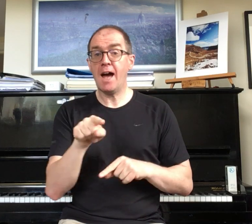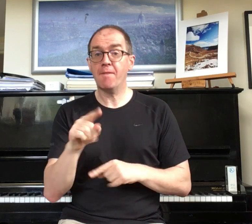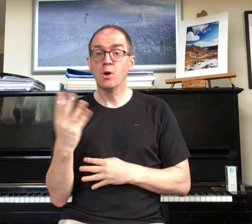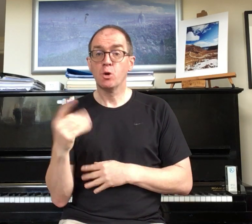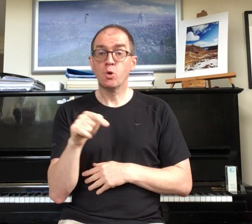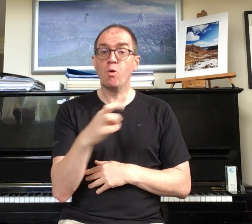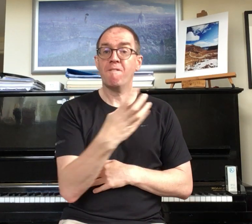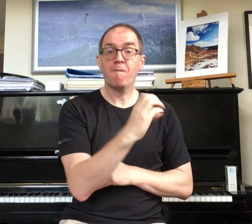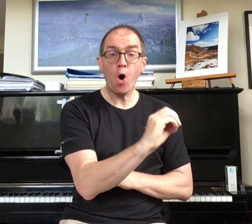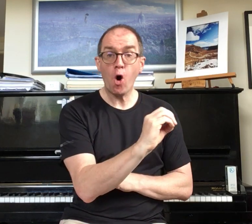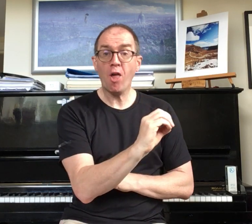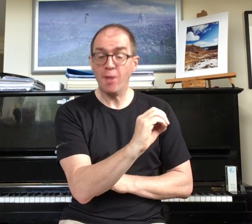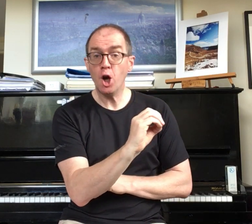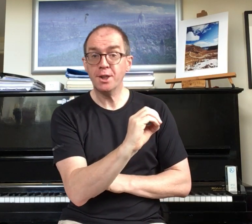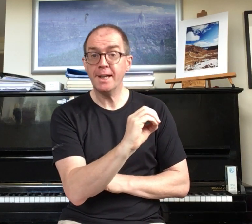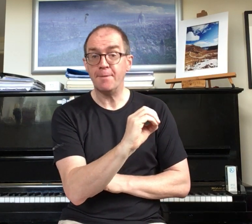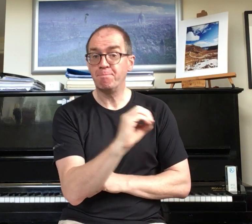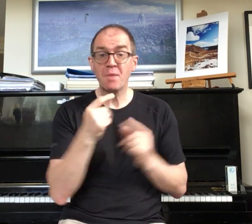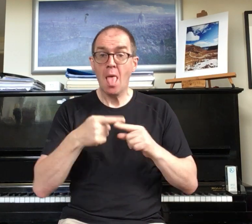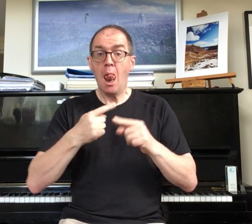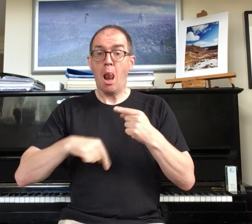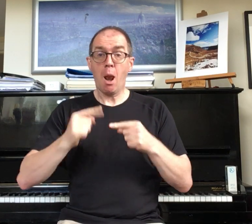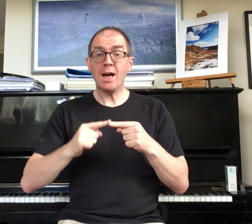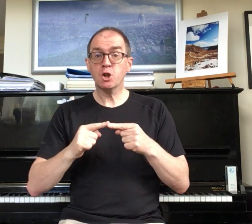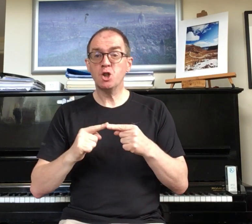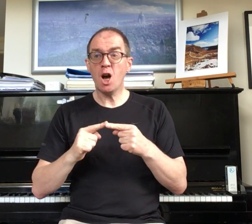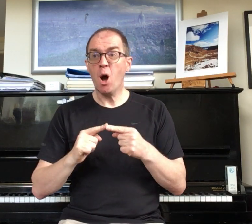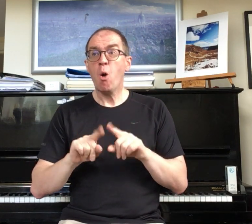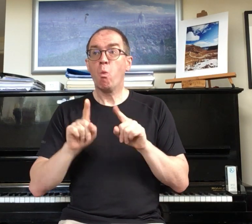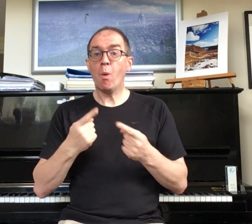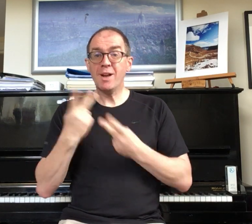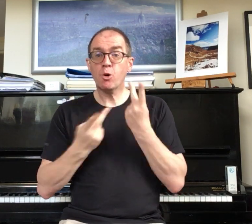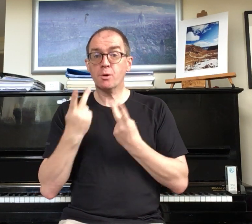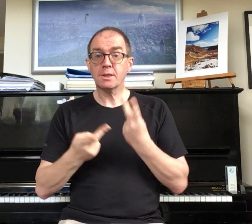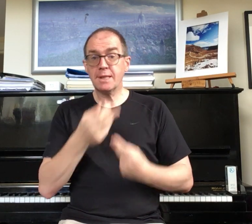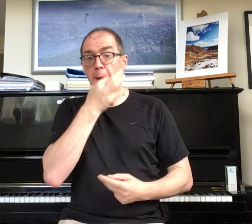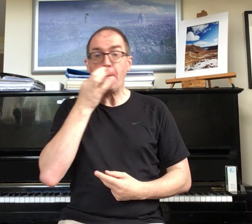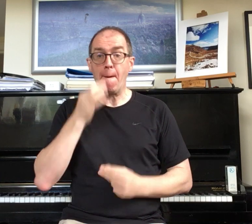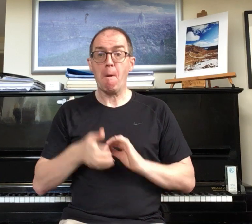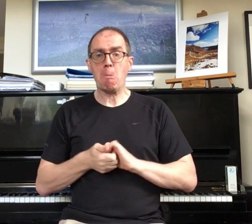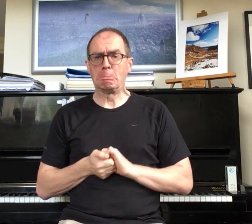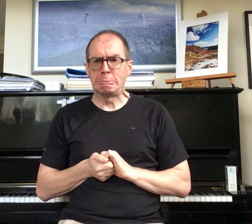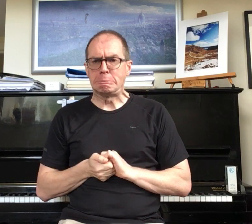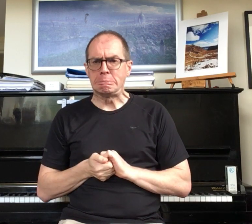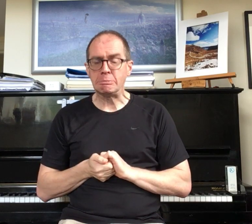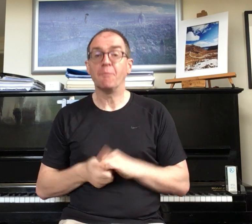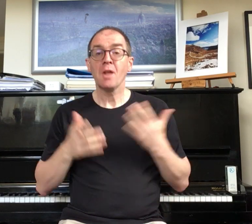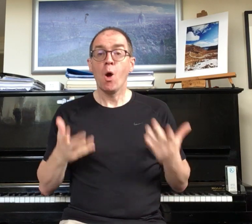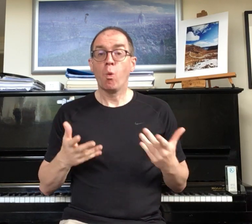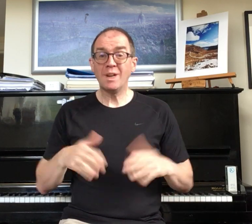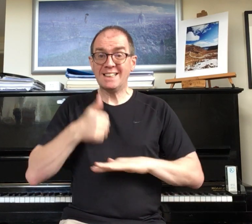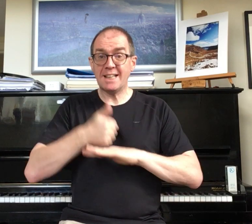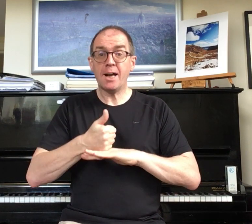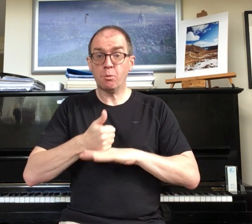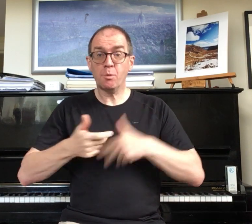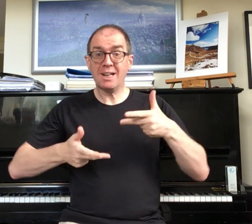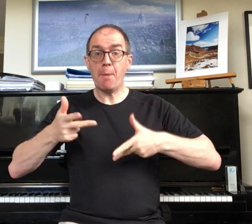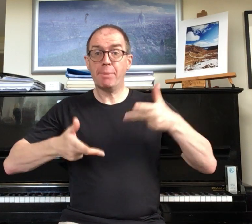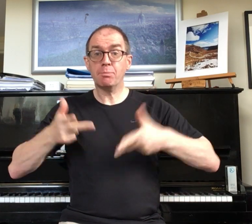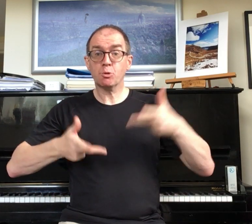to 4.30. Last year when we couldn't sing, we decided we would get people